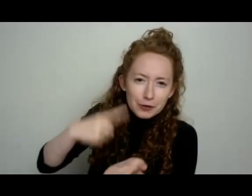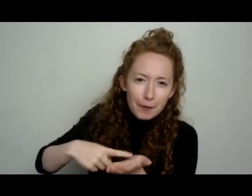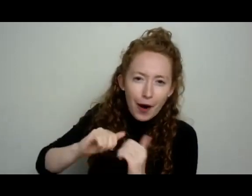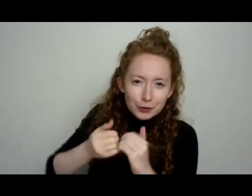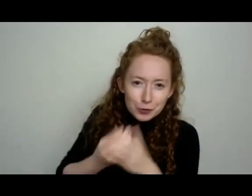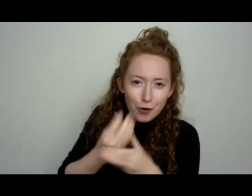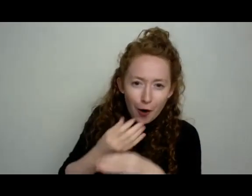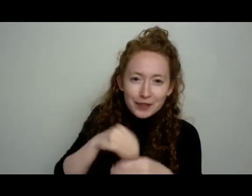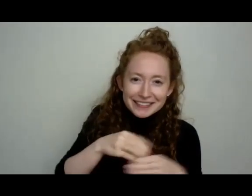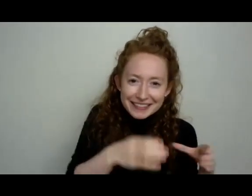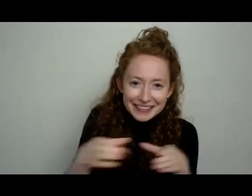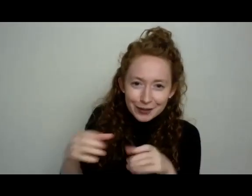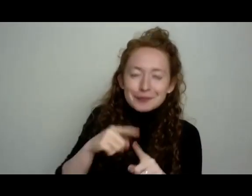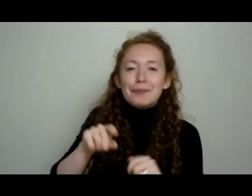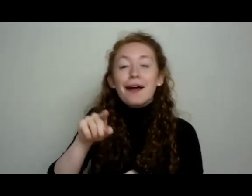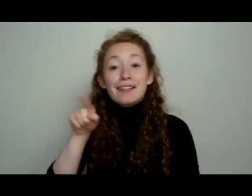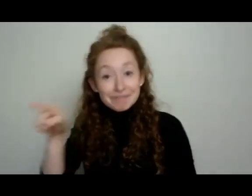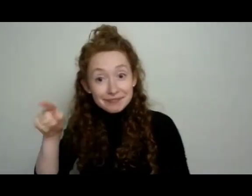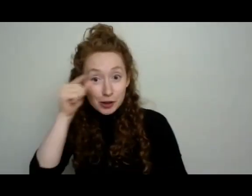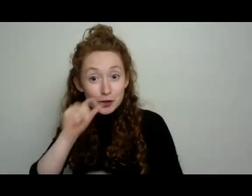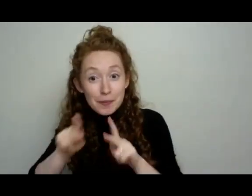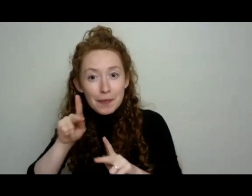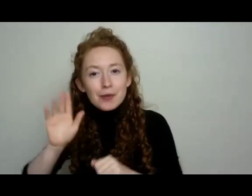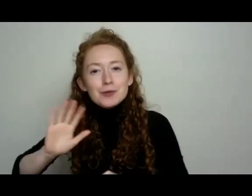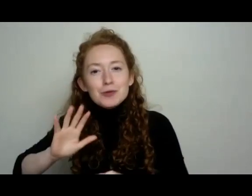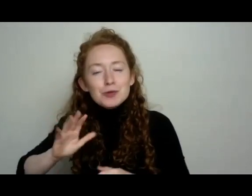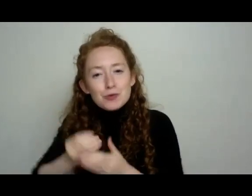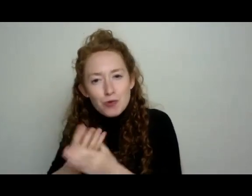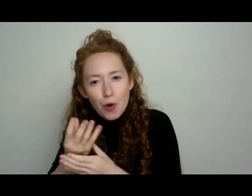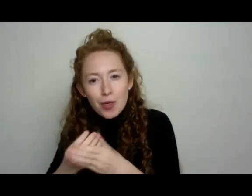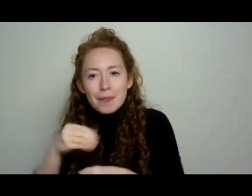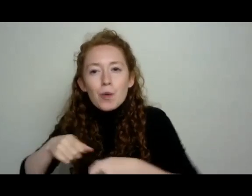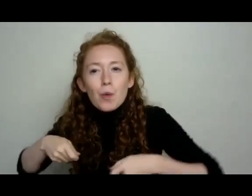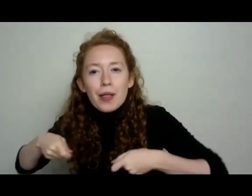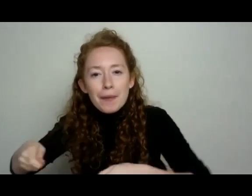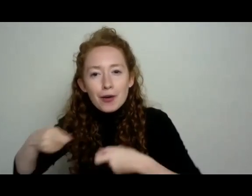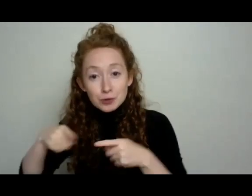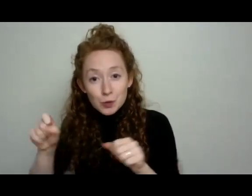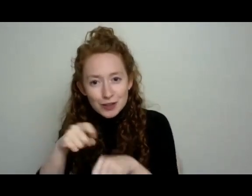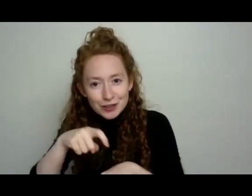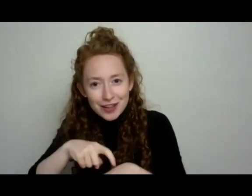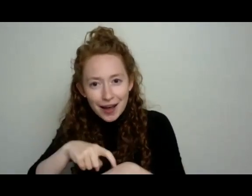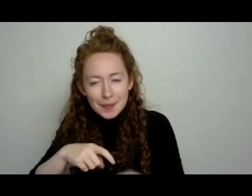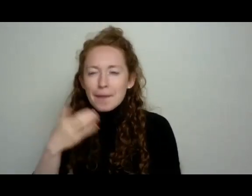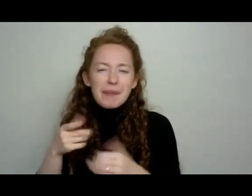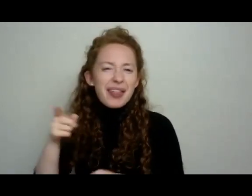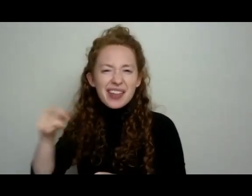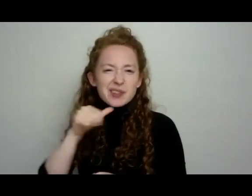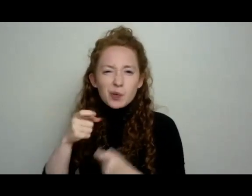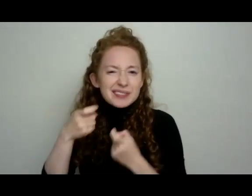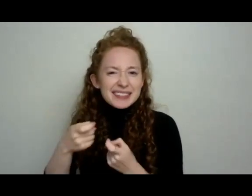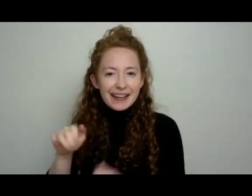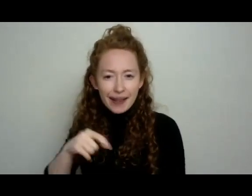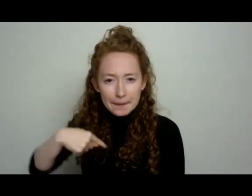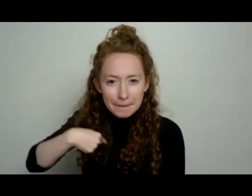Greeks grew cucumbers in wheelbarrows in the winter. They probably don't ski as much as I do in the winter, but in